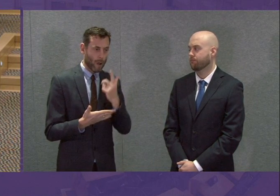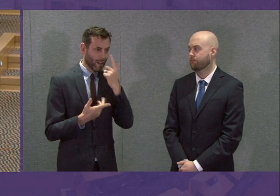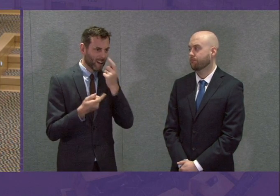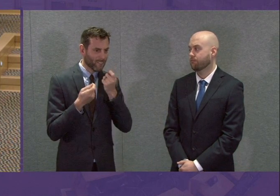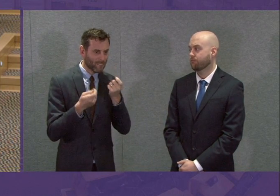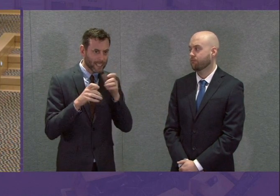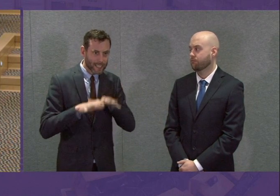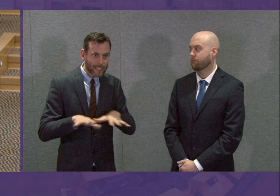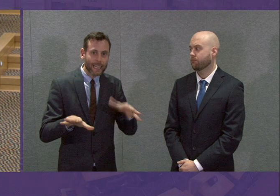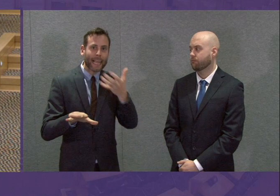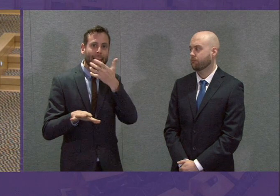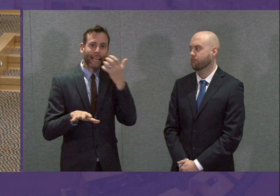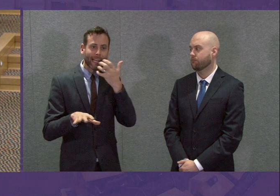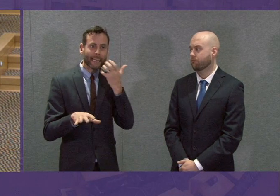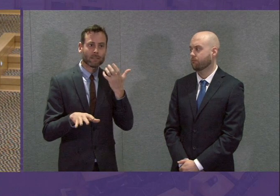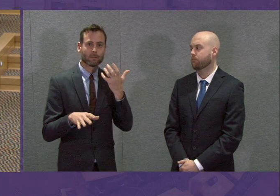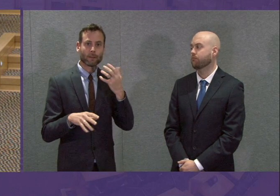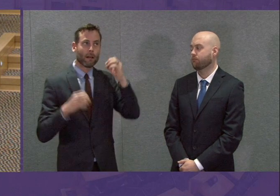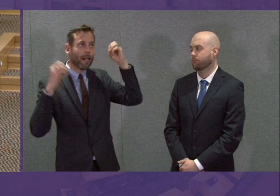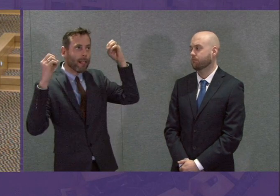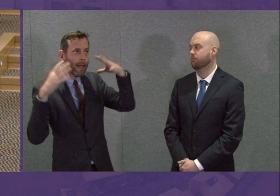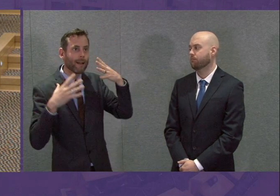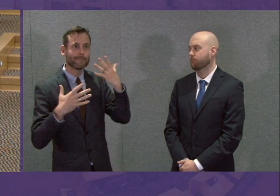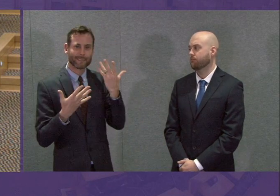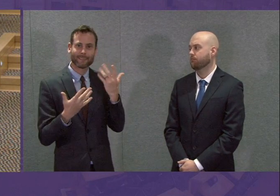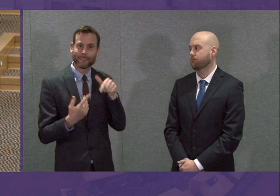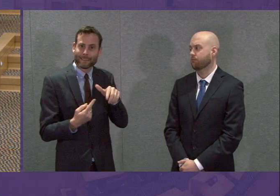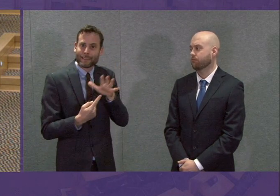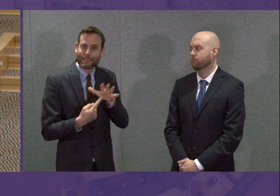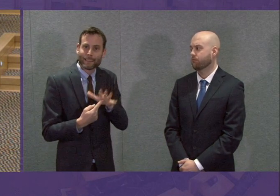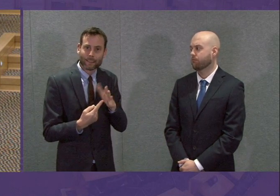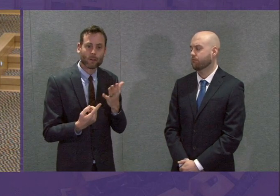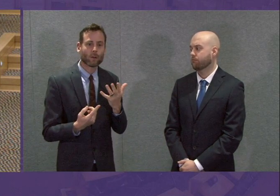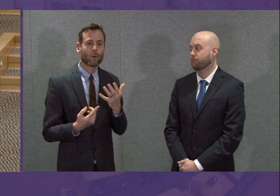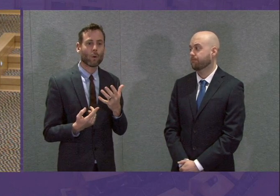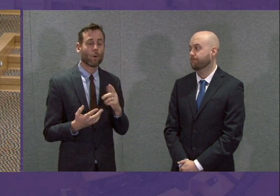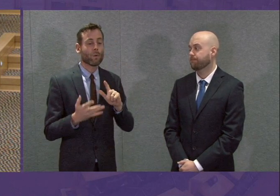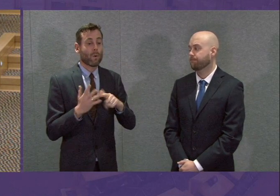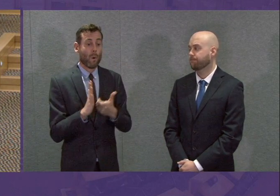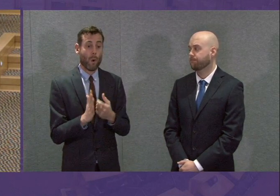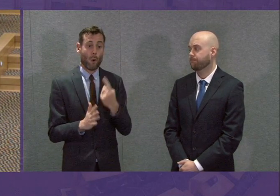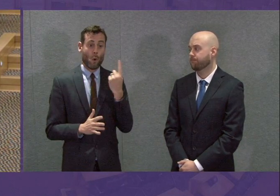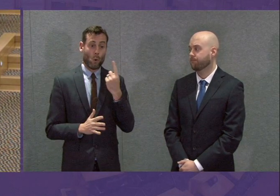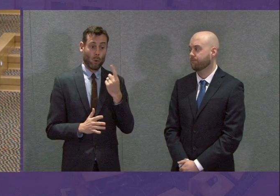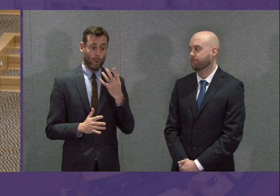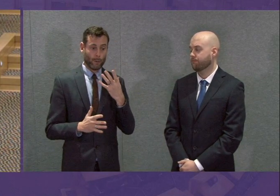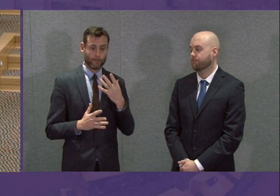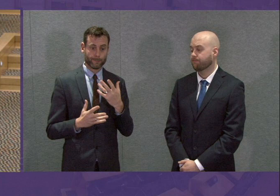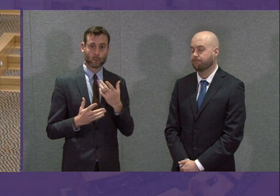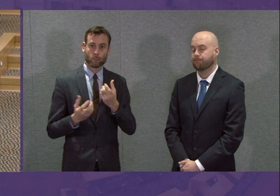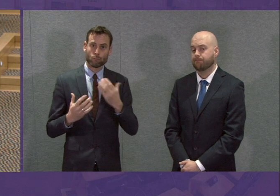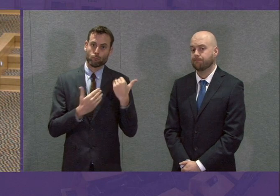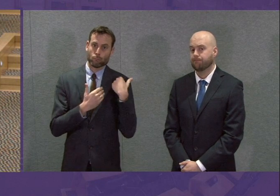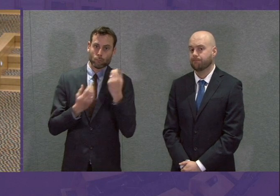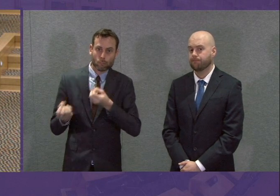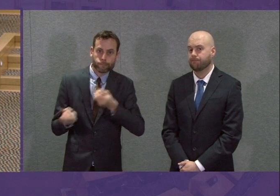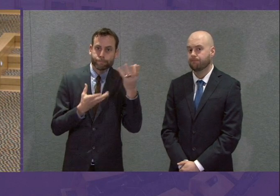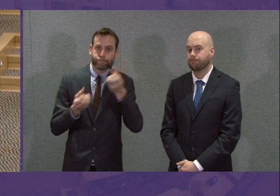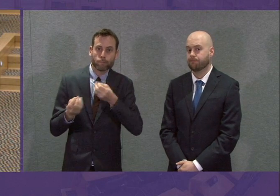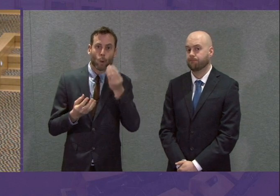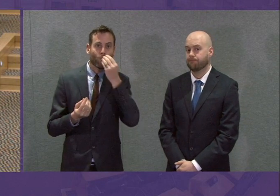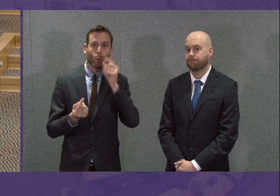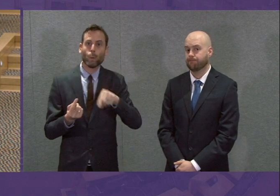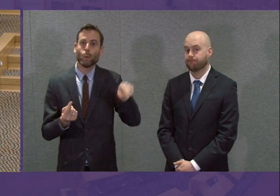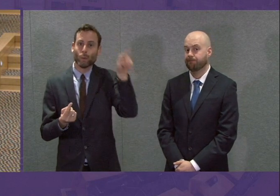homes and keep the lights on. Those who are required to get food to different parts of our country. So that work is ongoing. We will continue to update